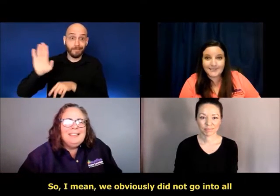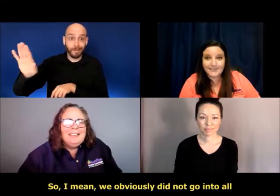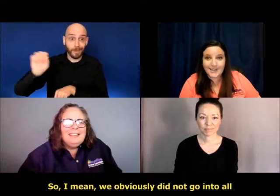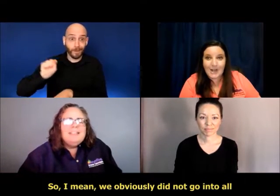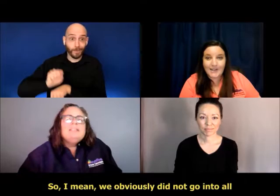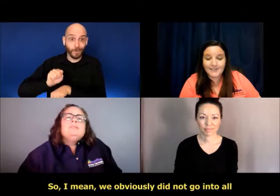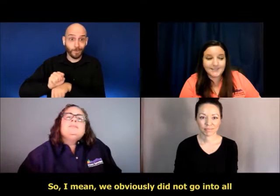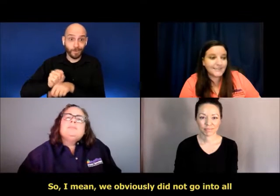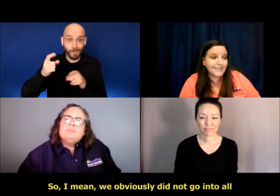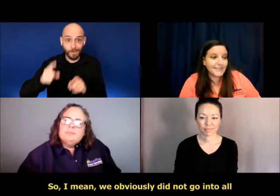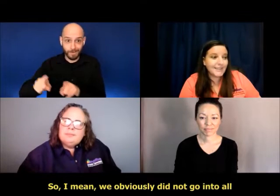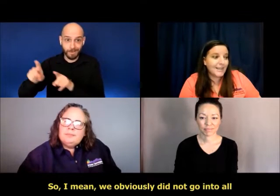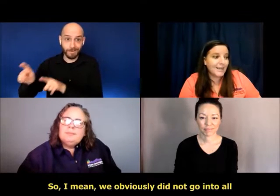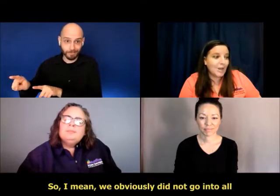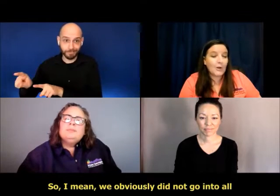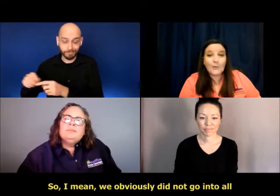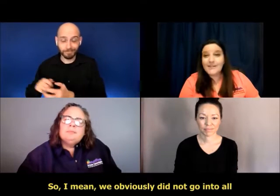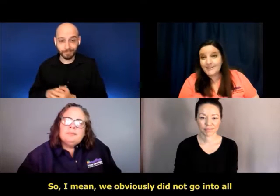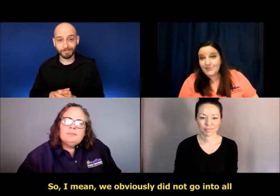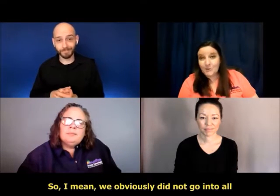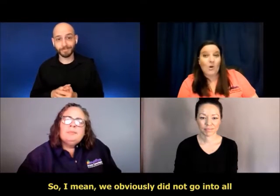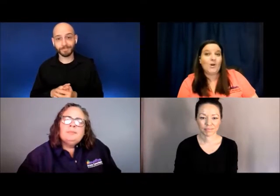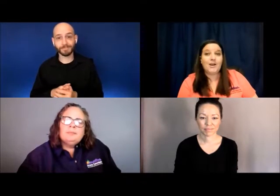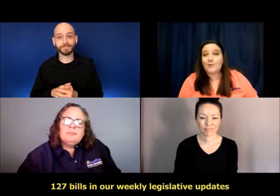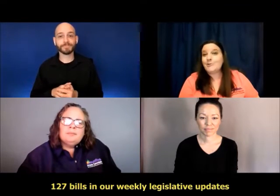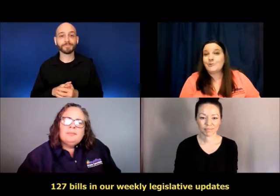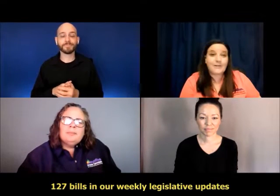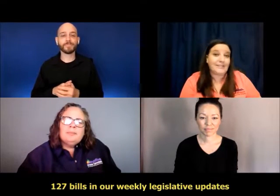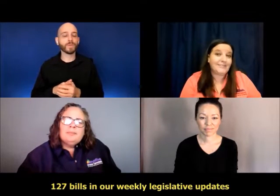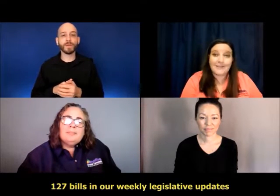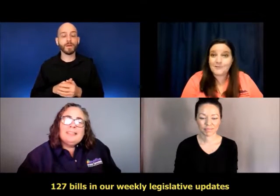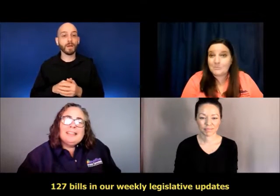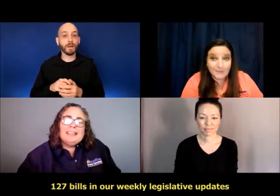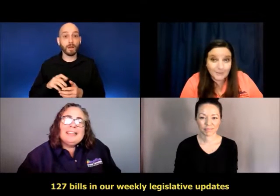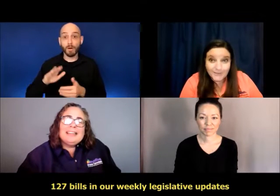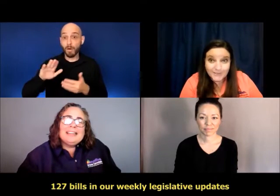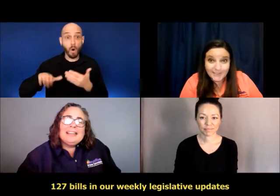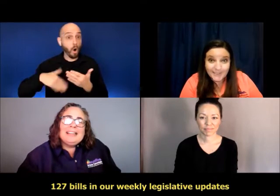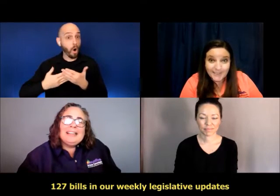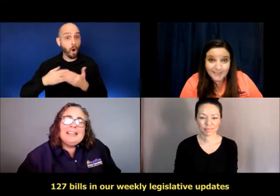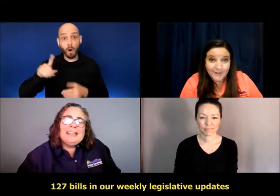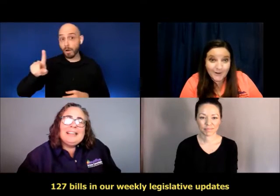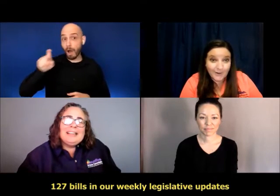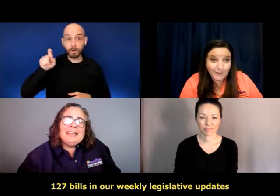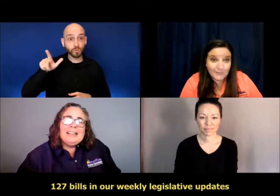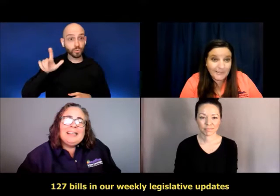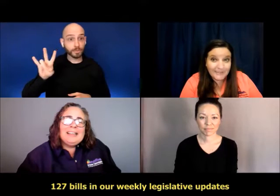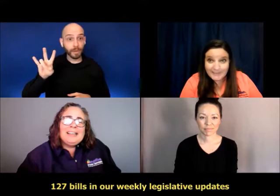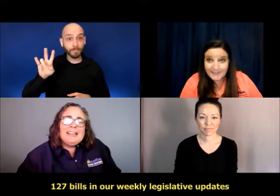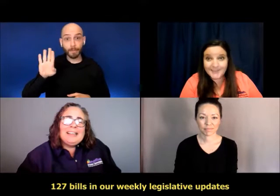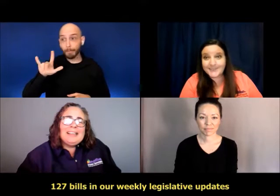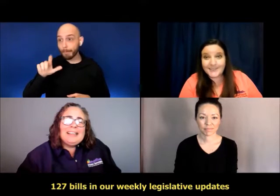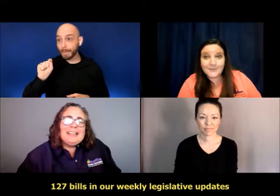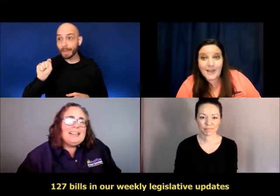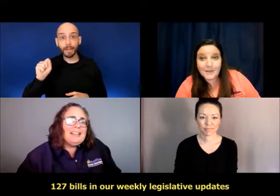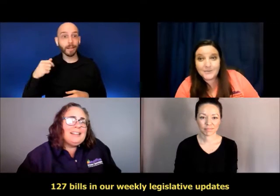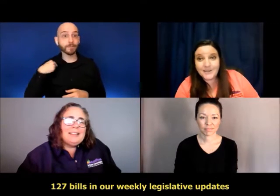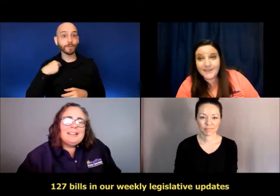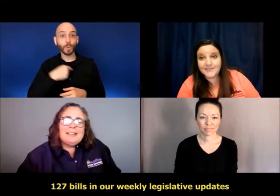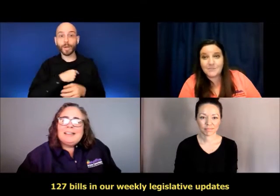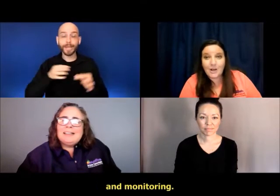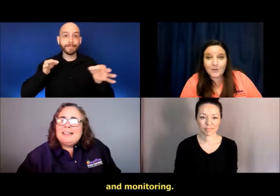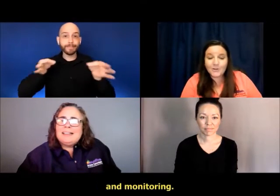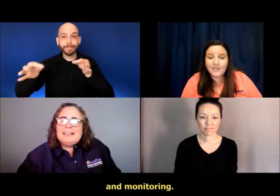obviously did not go into all 127 bills and our weekly legislative